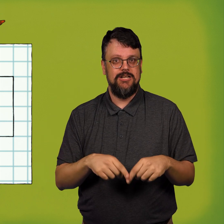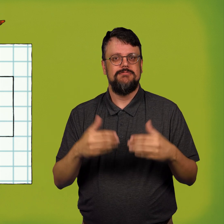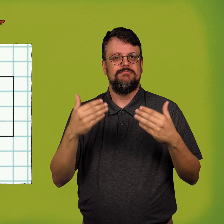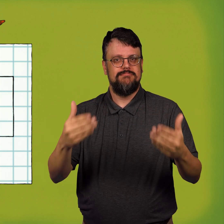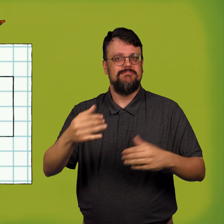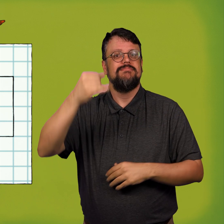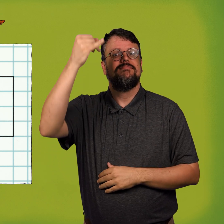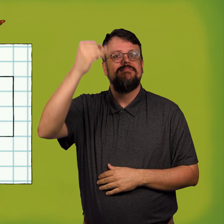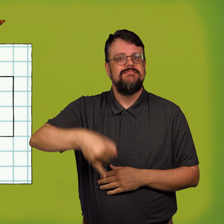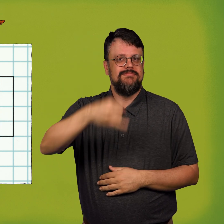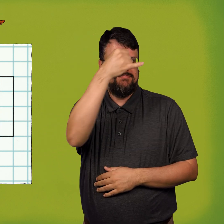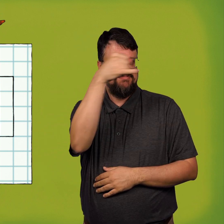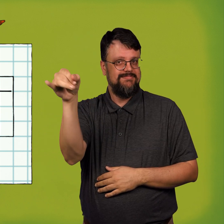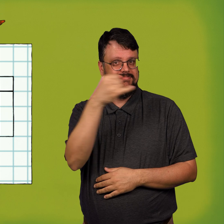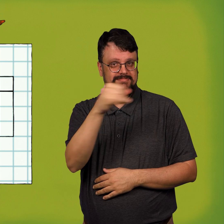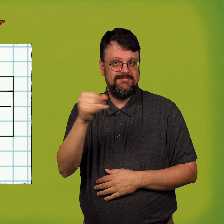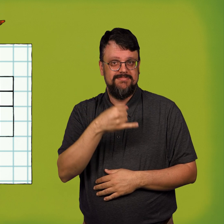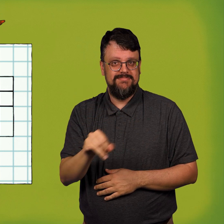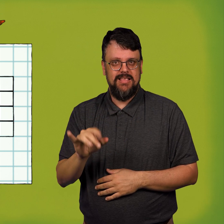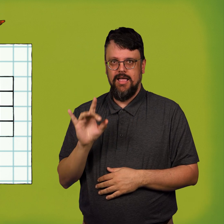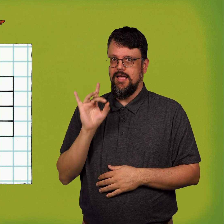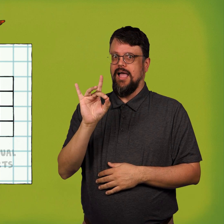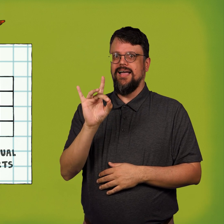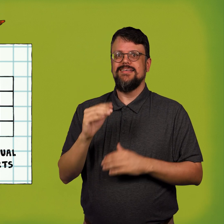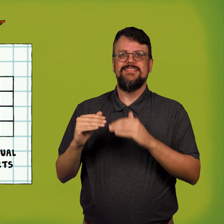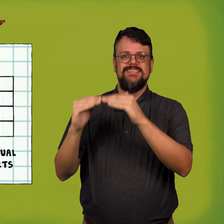Divide the third rectangle, into eight equal parts.